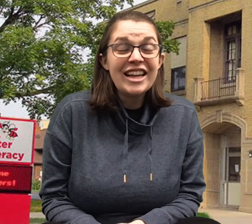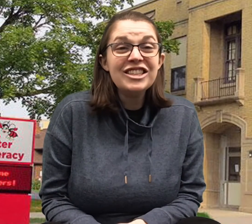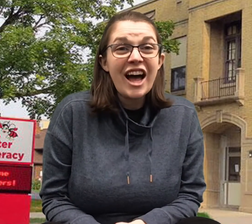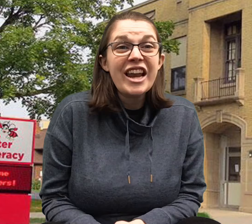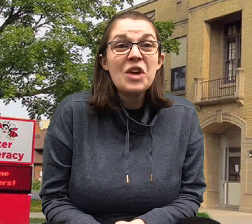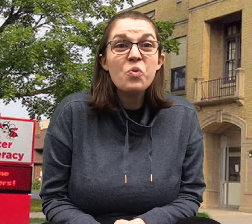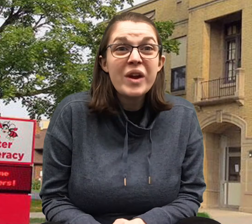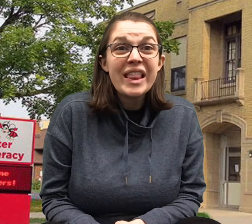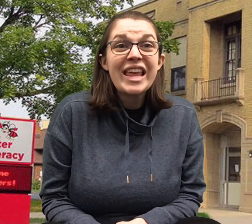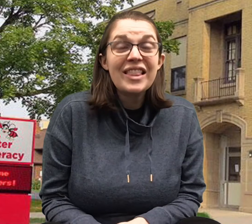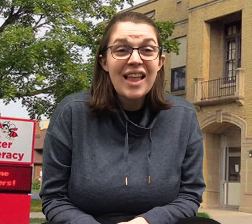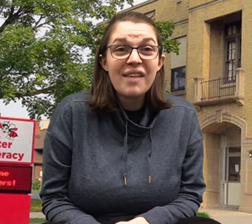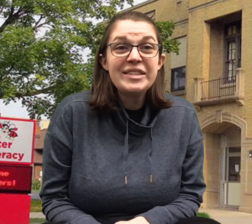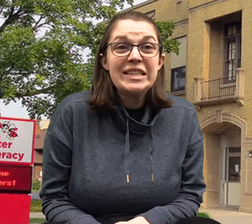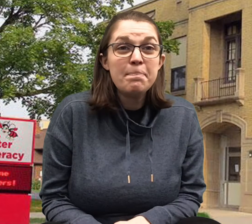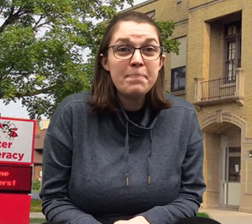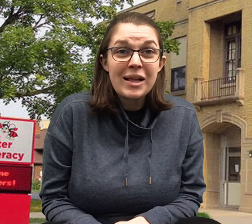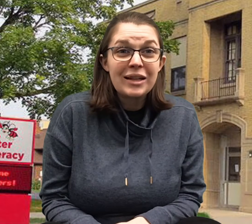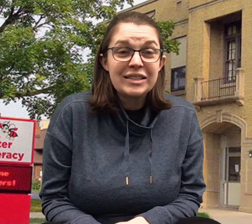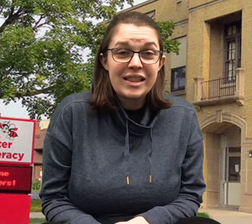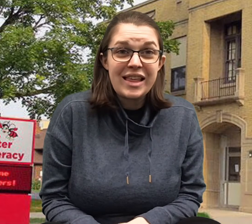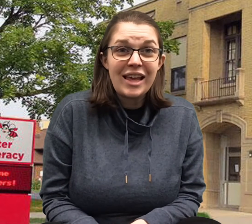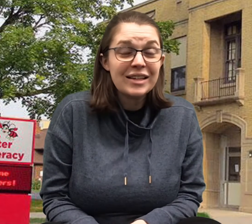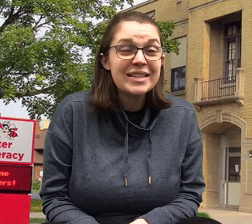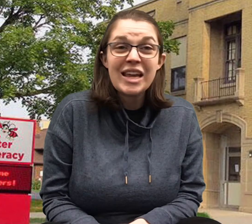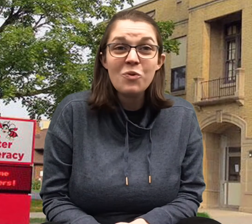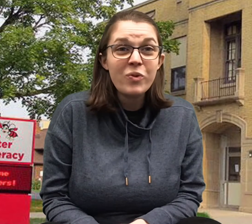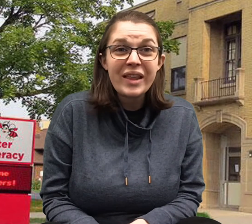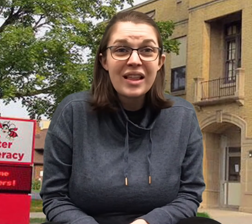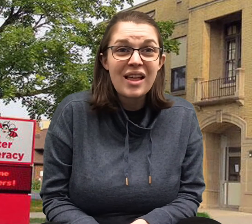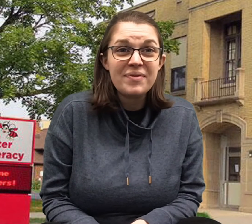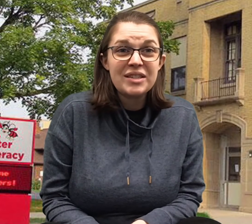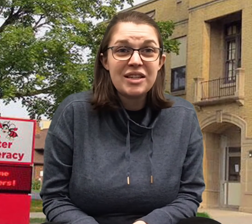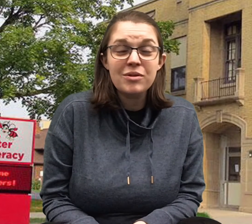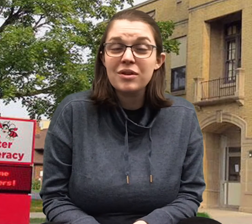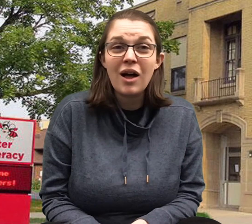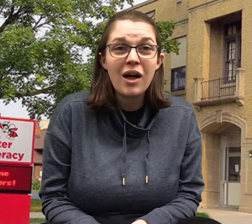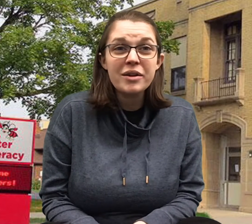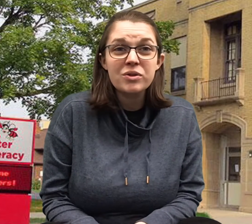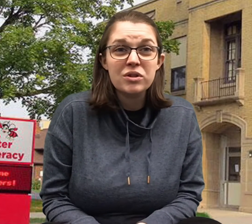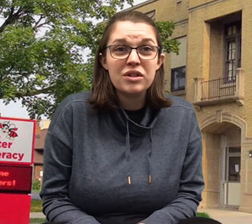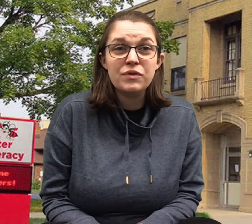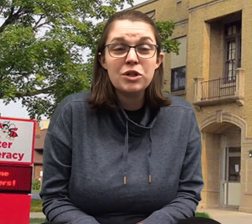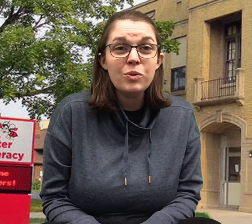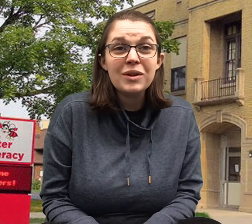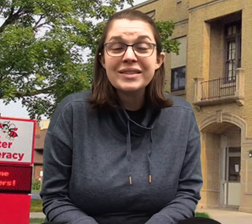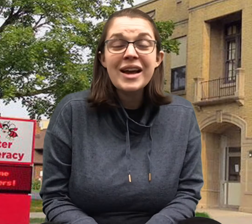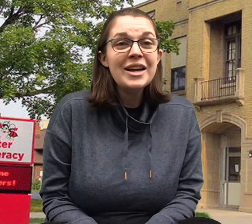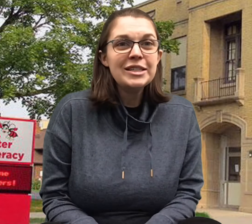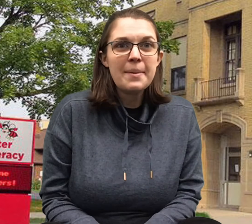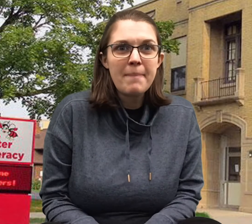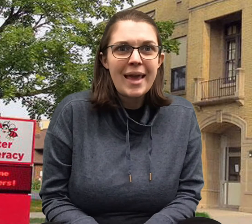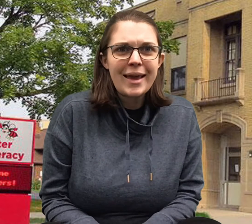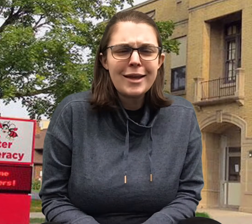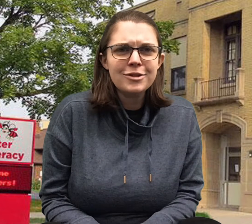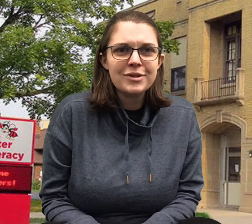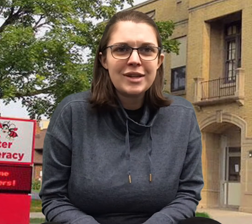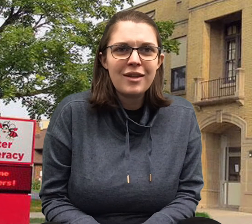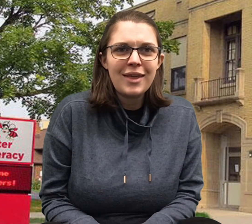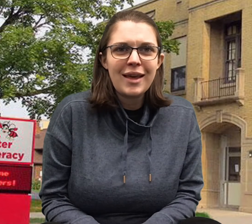Johnny really loves to build things. He really loves to use all sorts of tools to make interesting things.